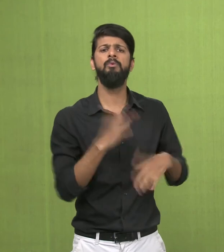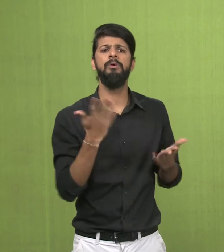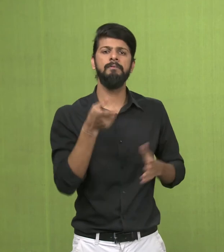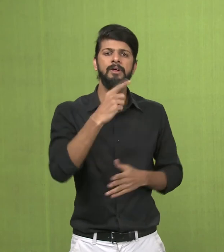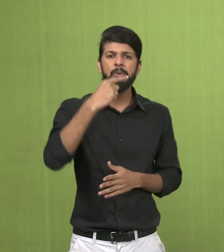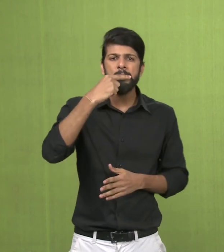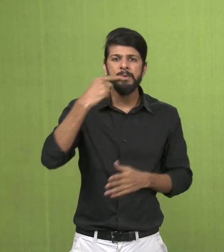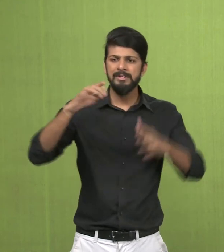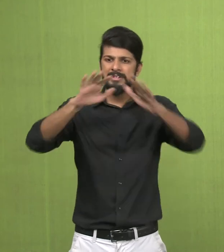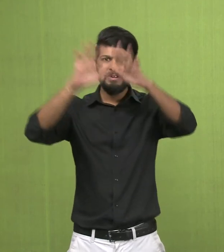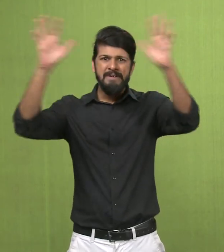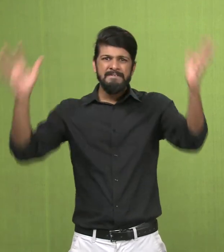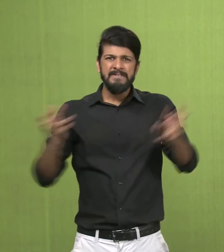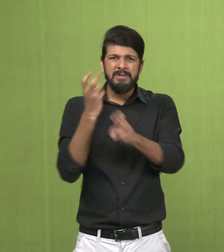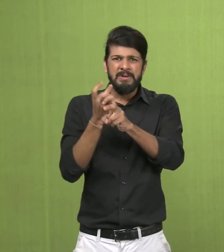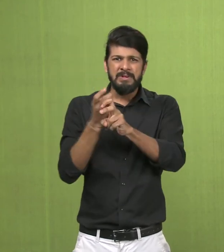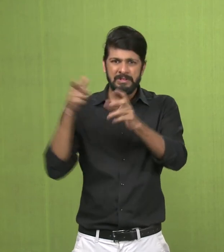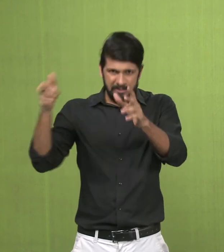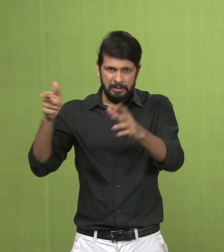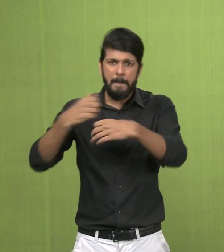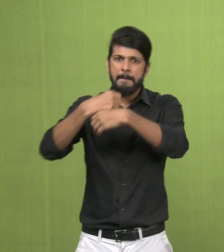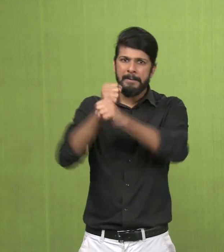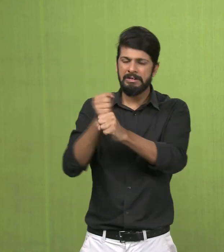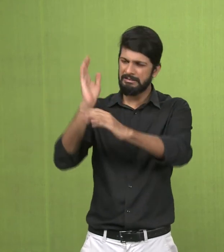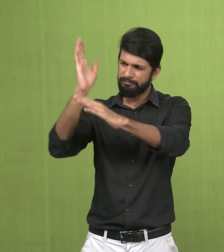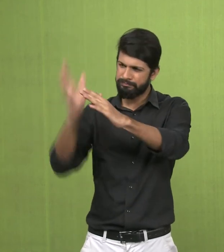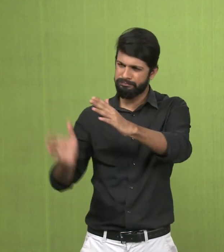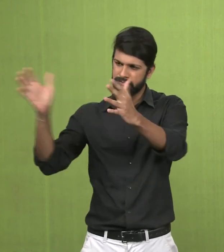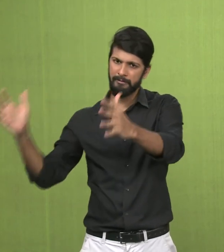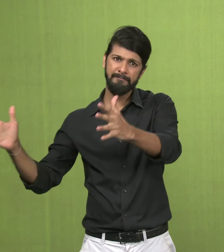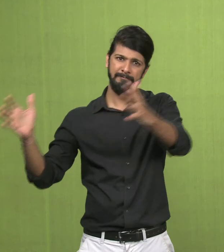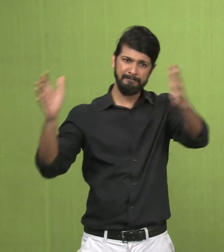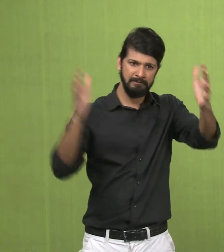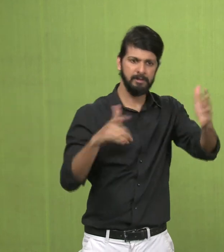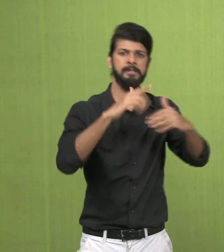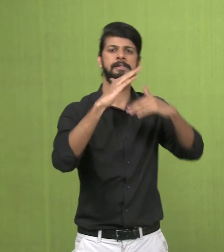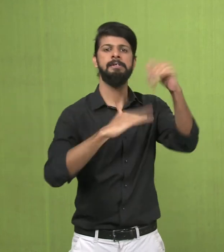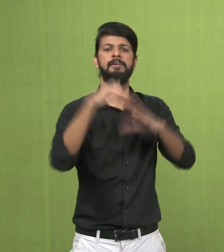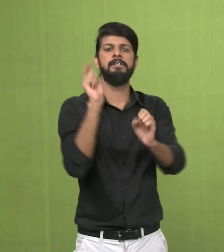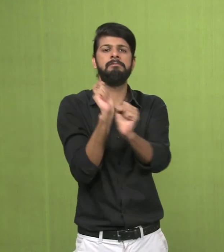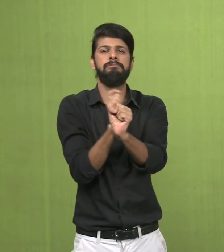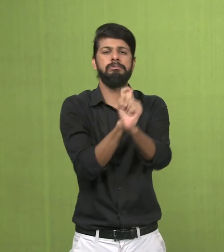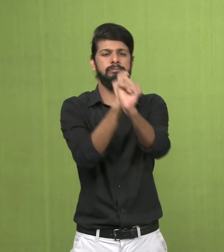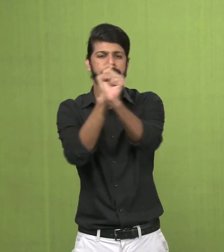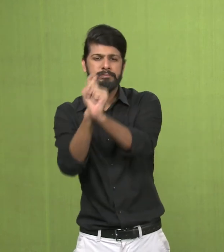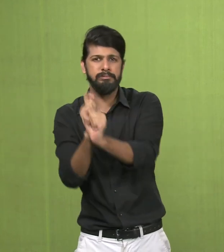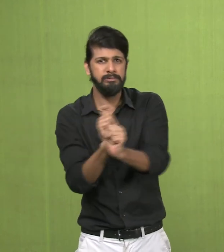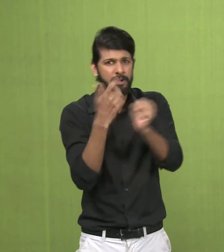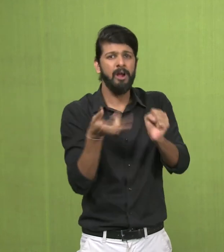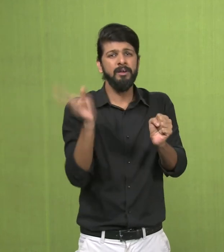This is the picture of red sandstone. Huge boulders and huge blocks were